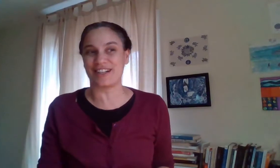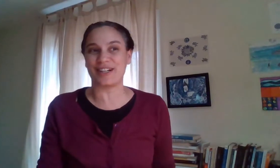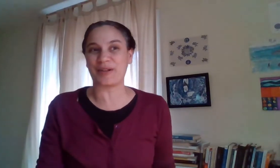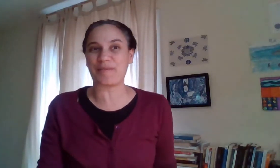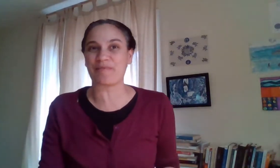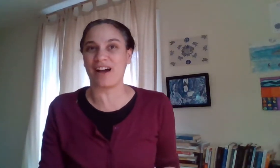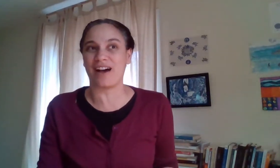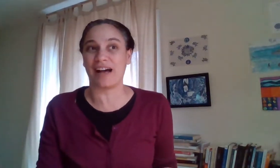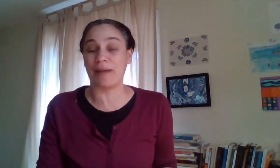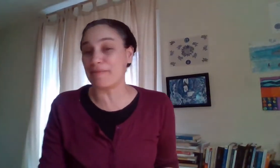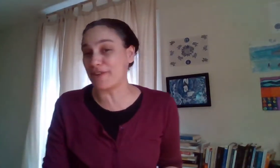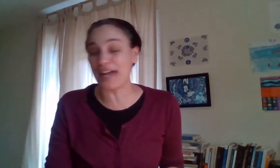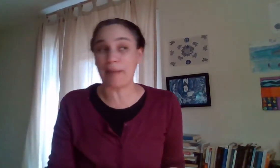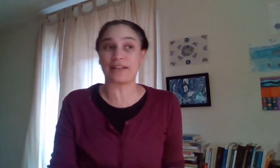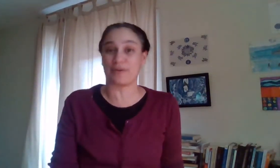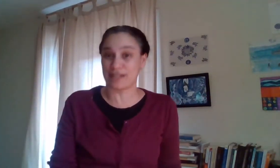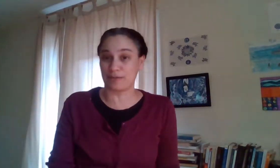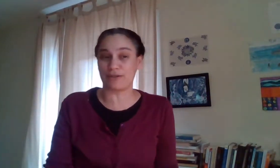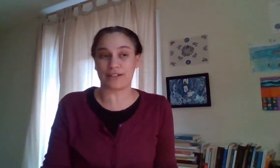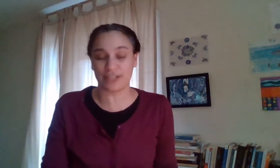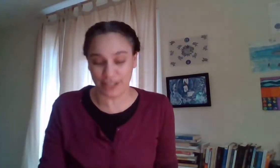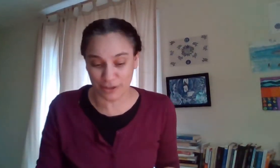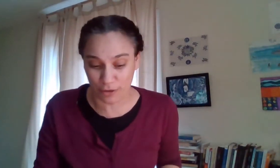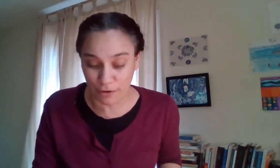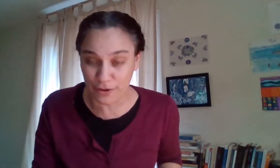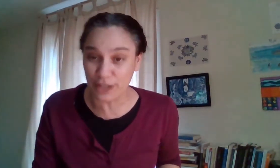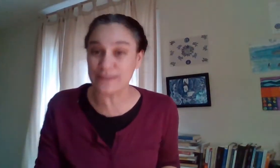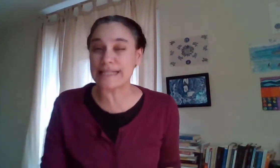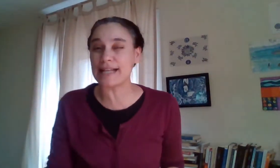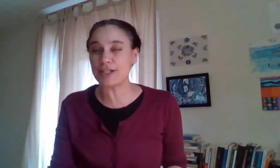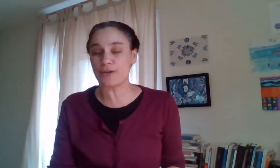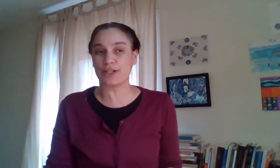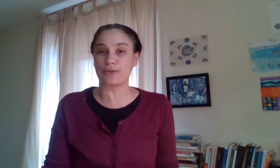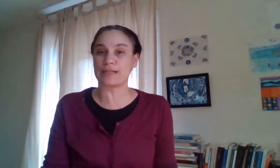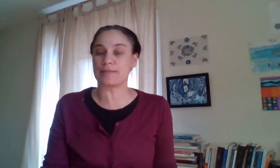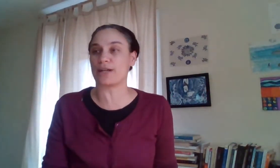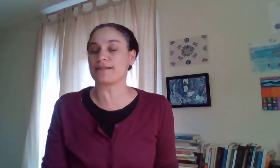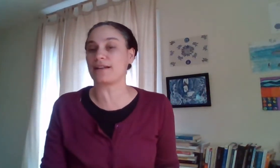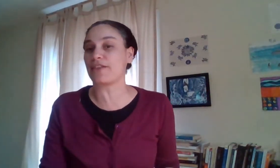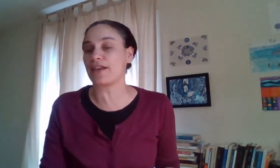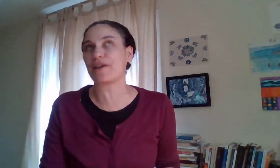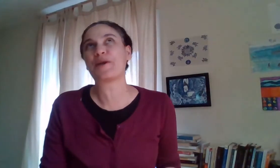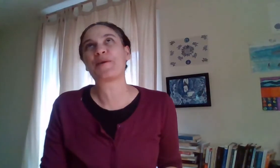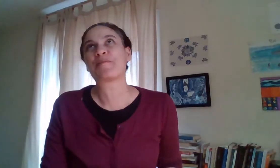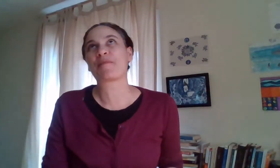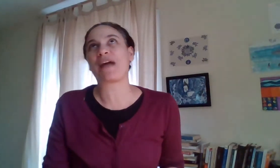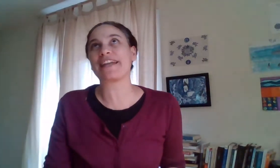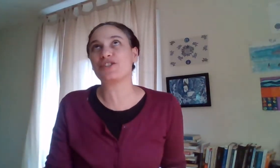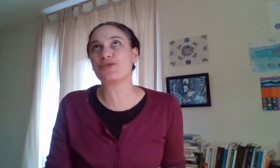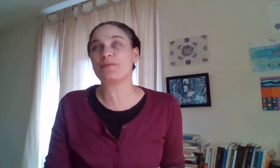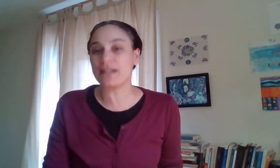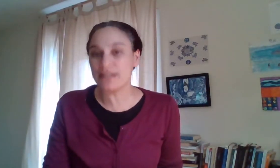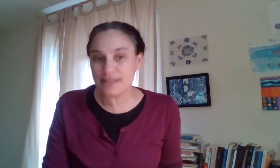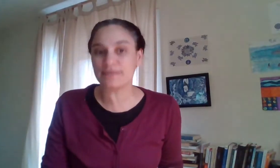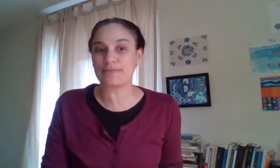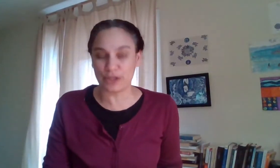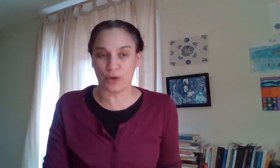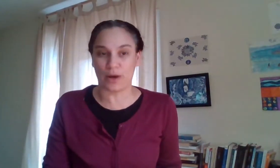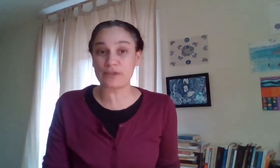the uh i'm very happy that i was able to actually you know offer it on such a reduced price and i think i can do it because you know i'm